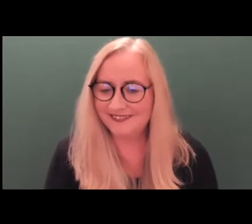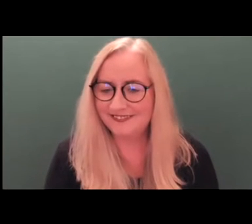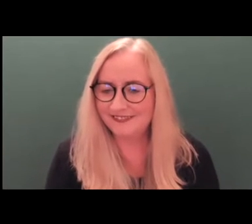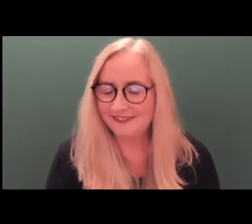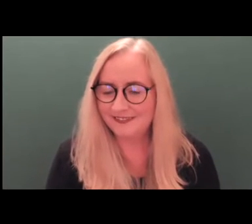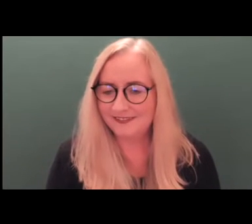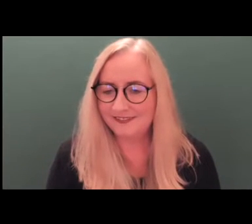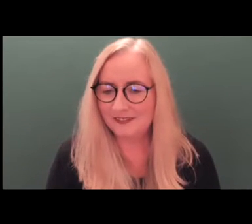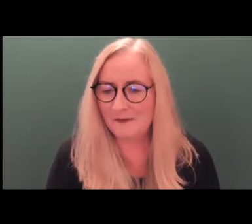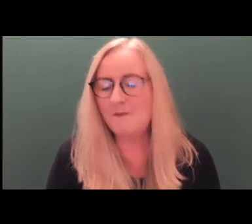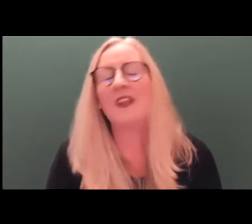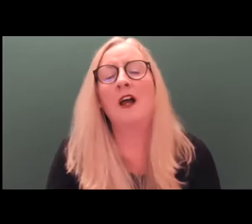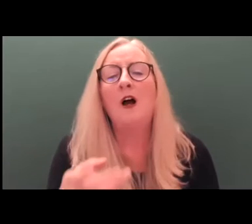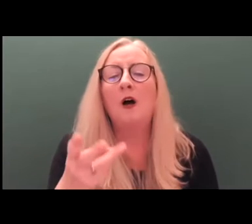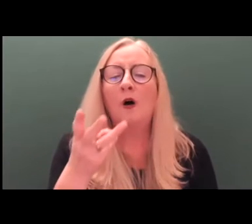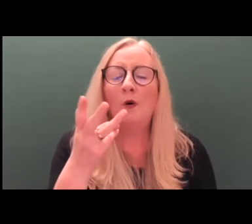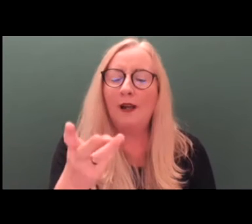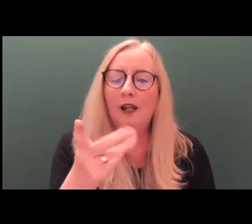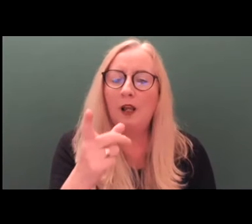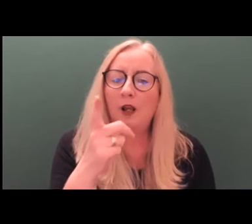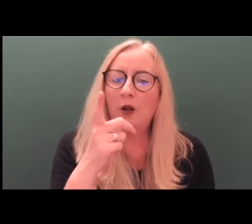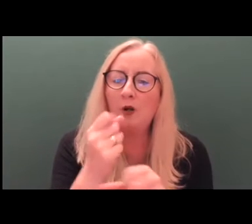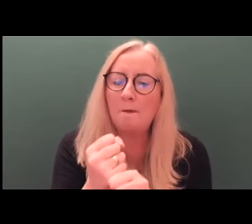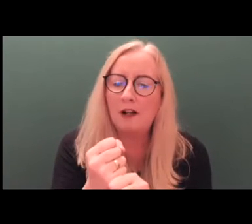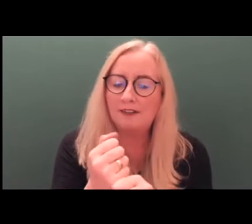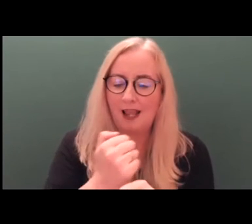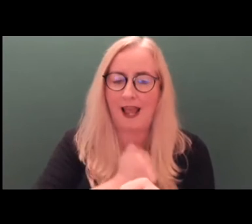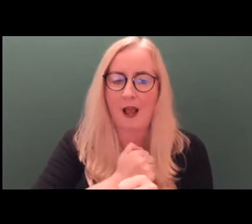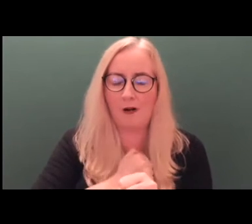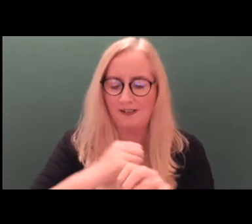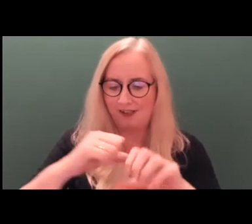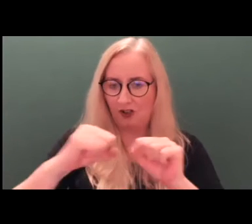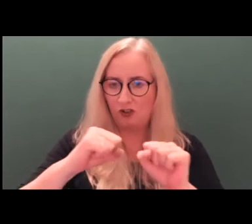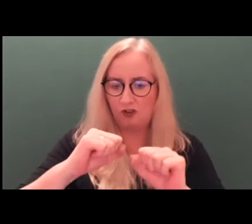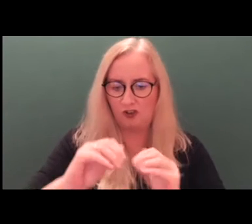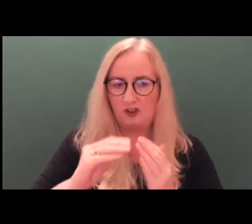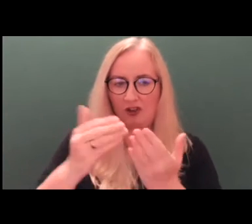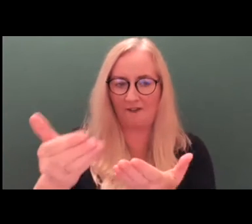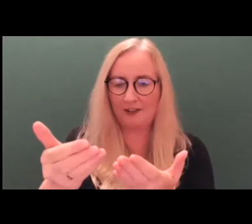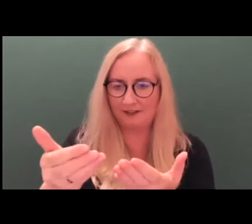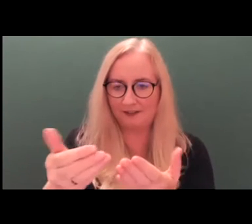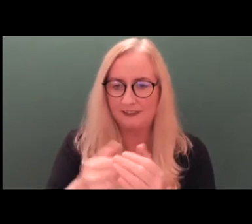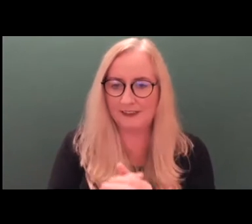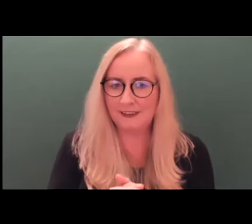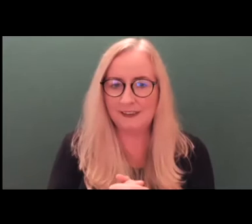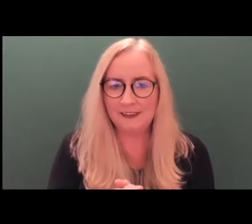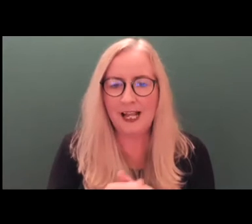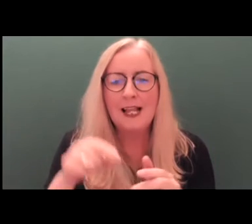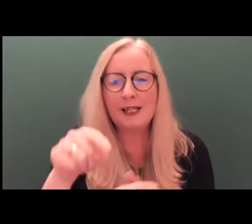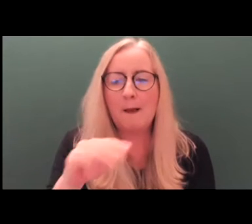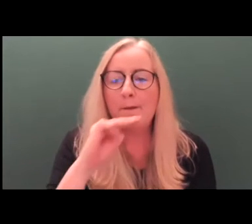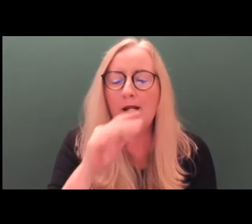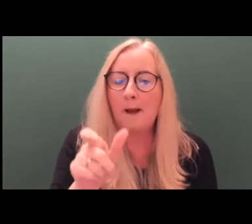So I'm going to tell you a little about our service. Pio Skona, which means the Personal